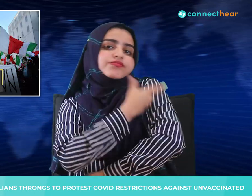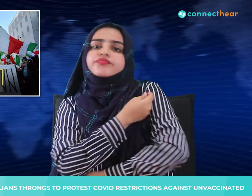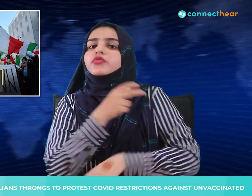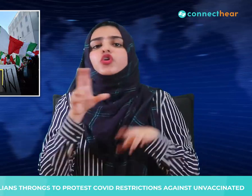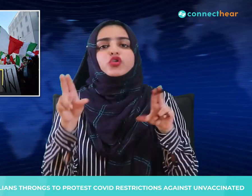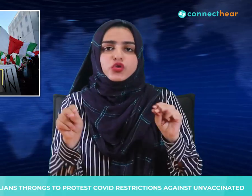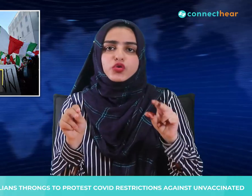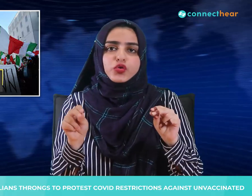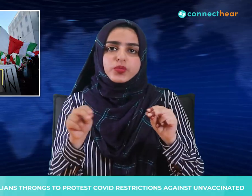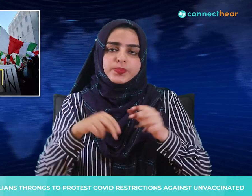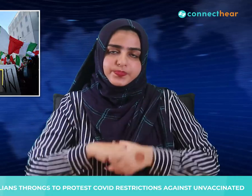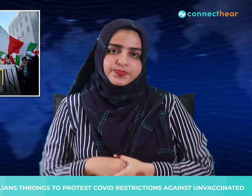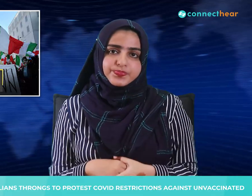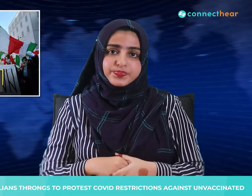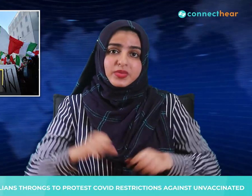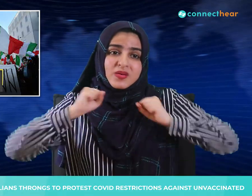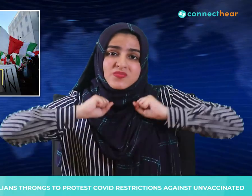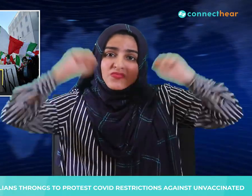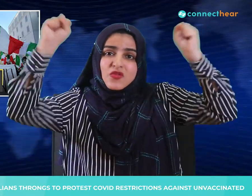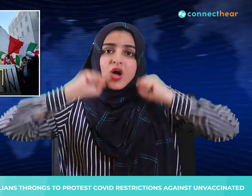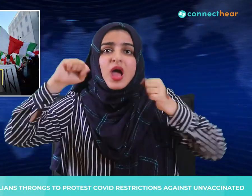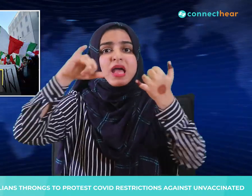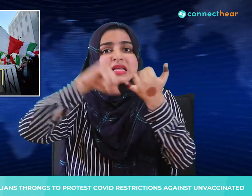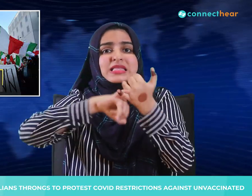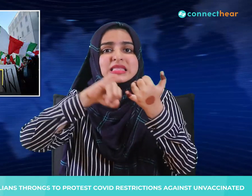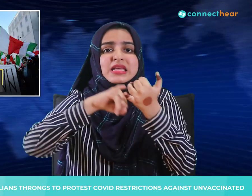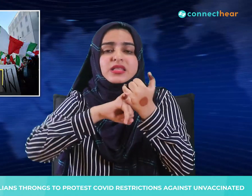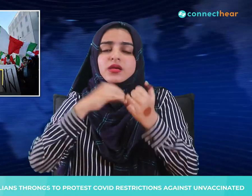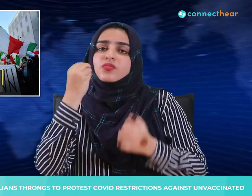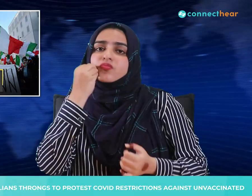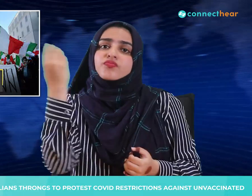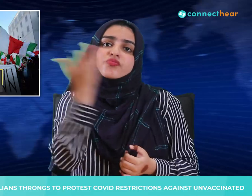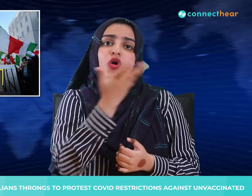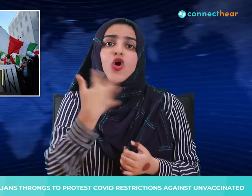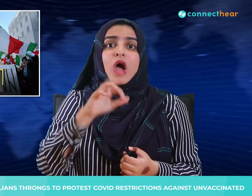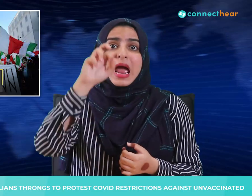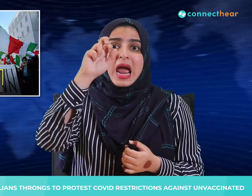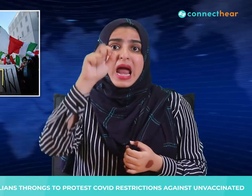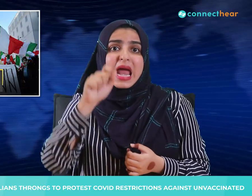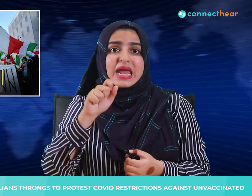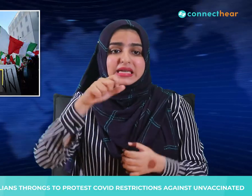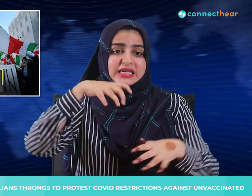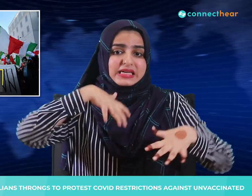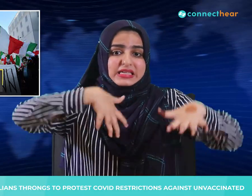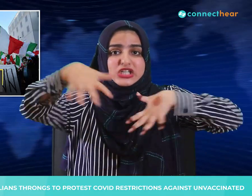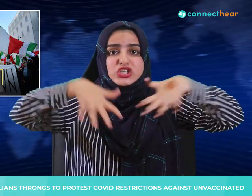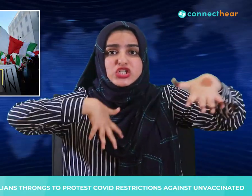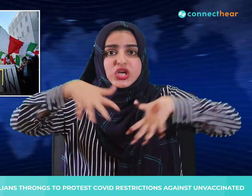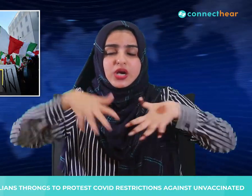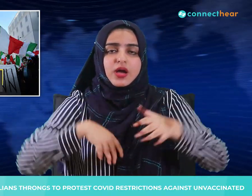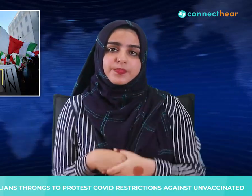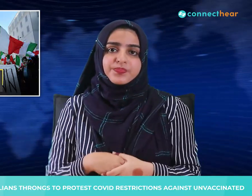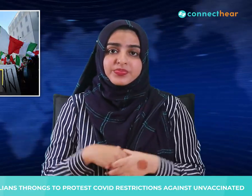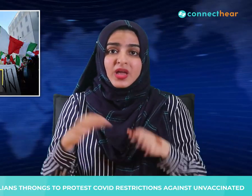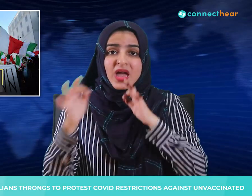social media for Saturday in at least 80 cities. The decision Thursday to make the pass mandatory for many